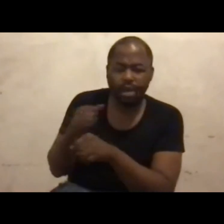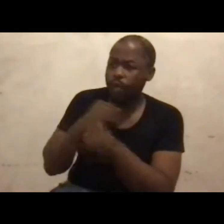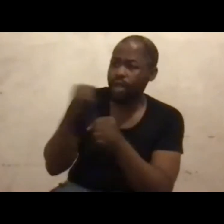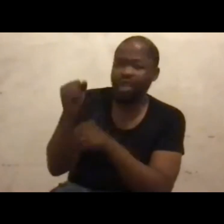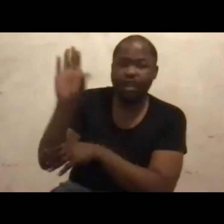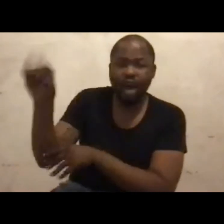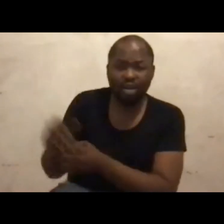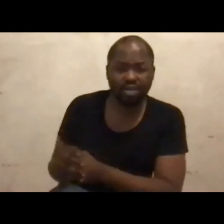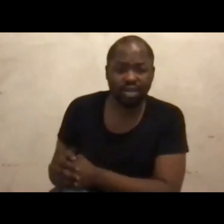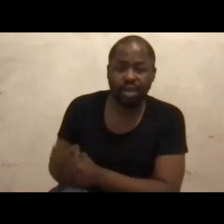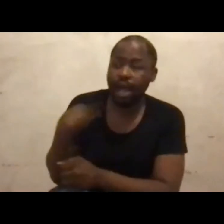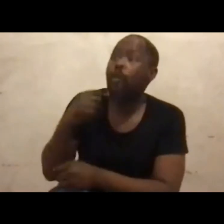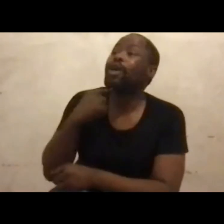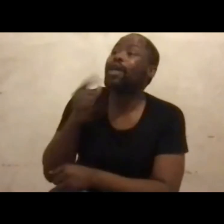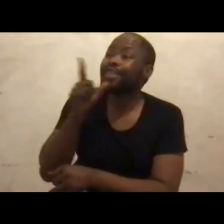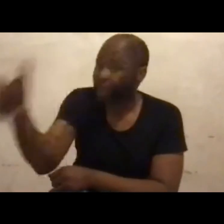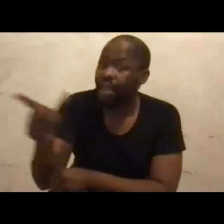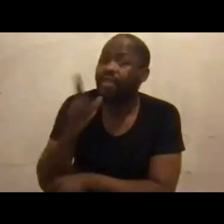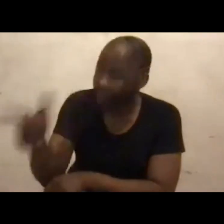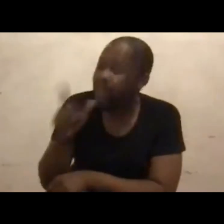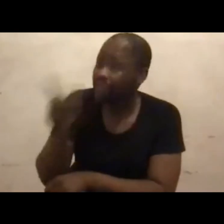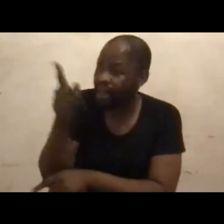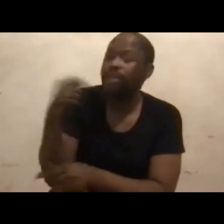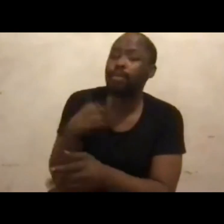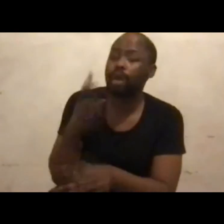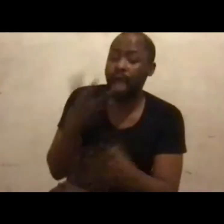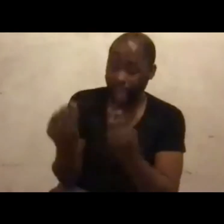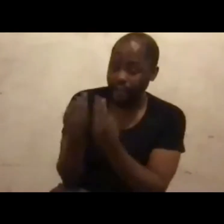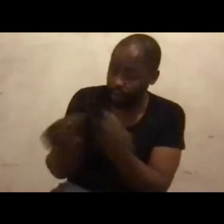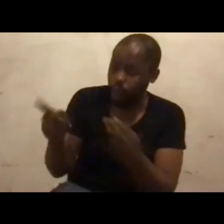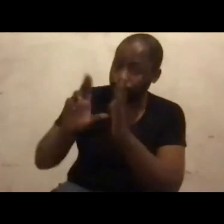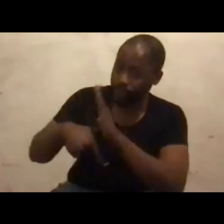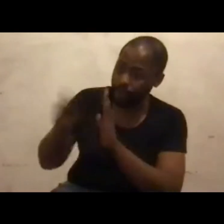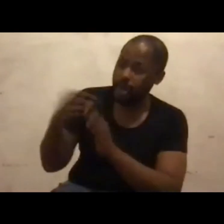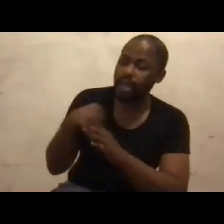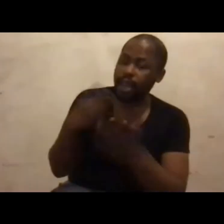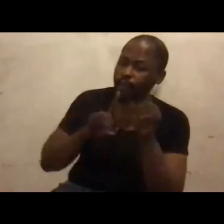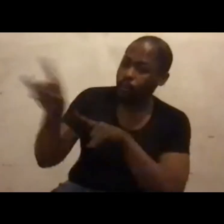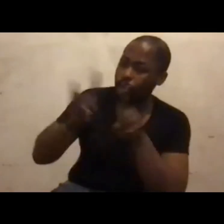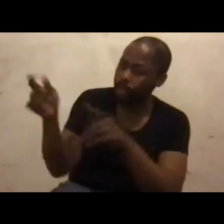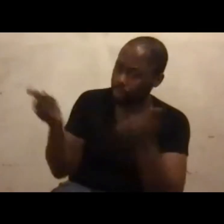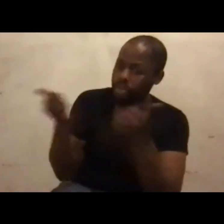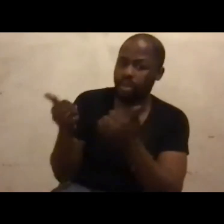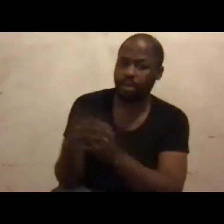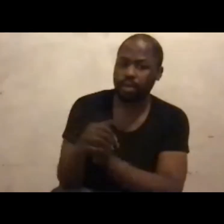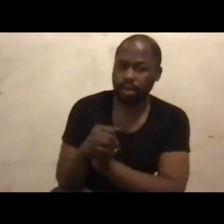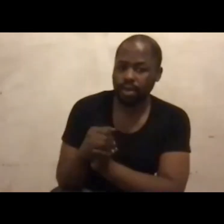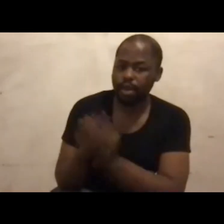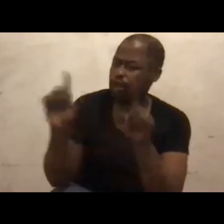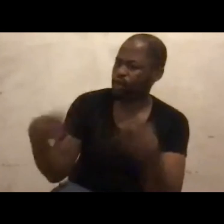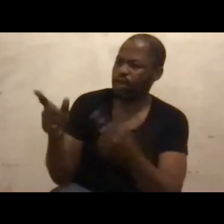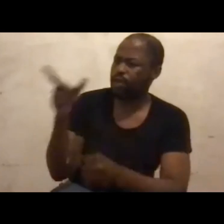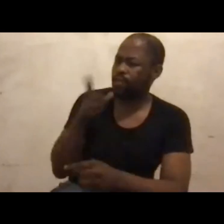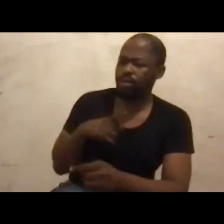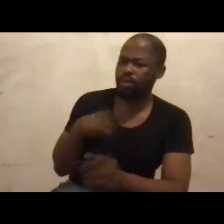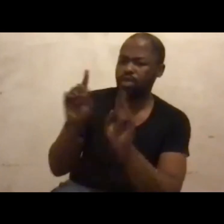I was telling them that here are children with disabilities and they have passed. And do not tell me that they are going